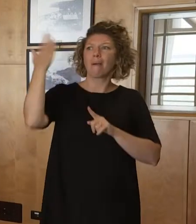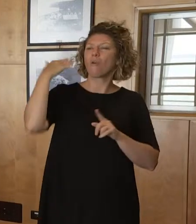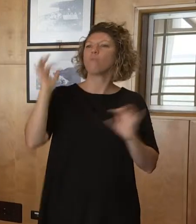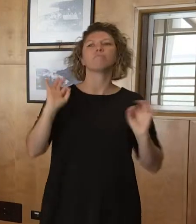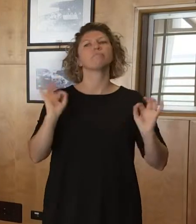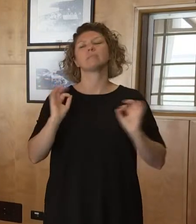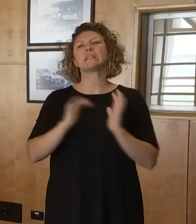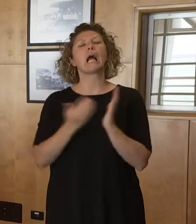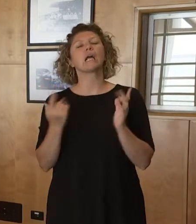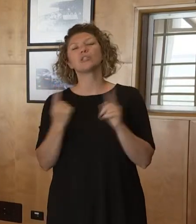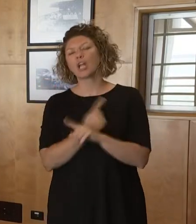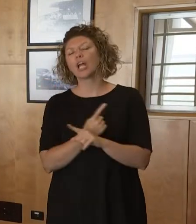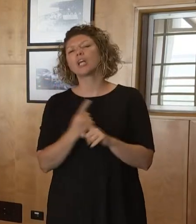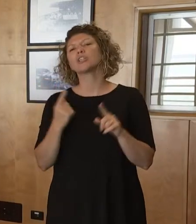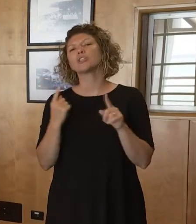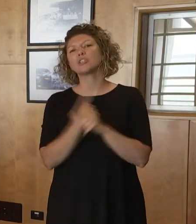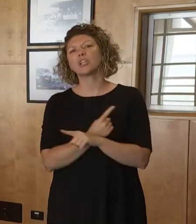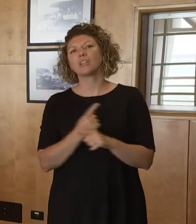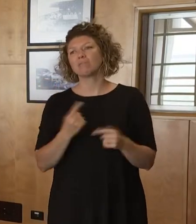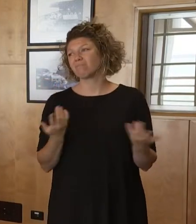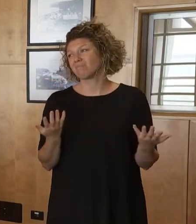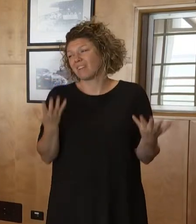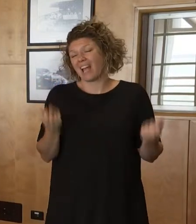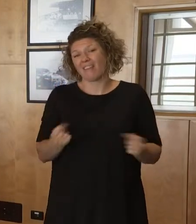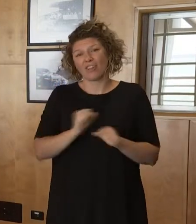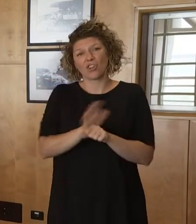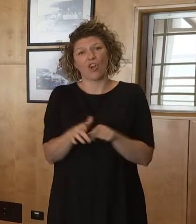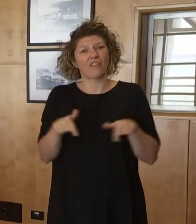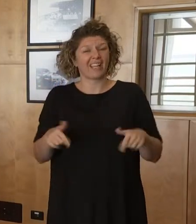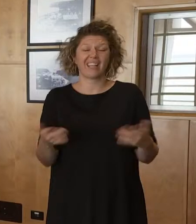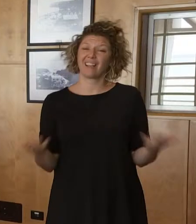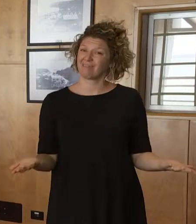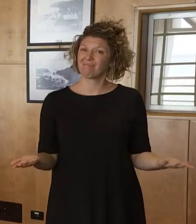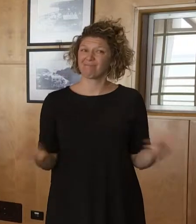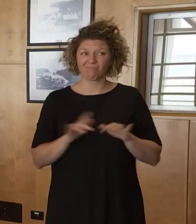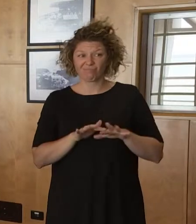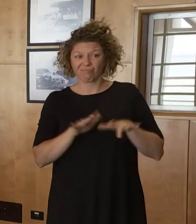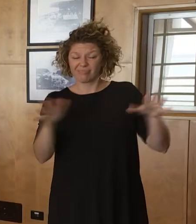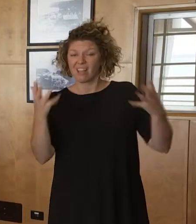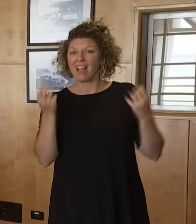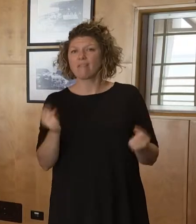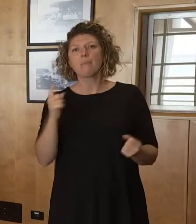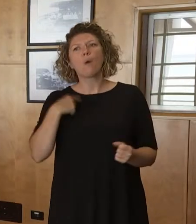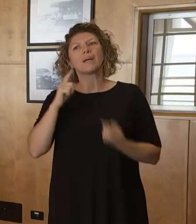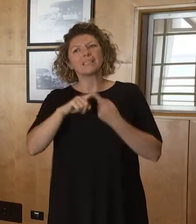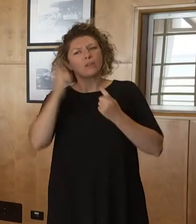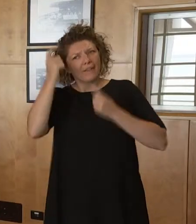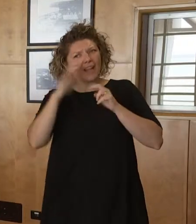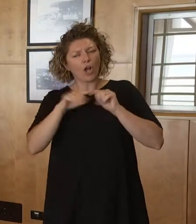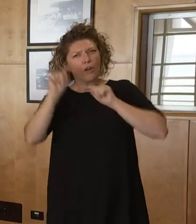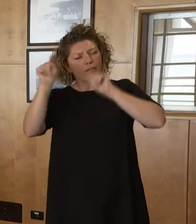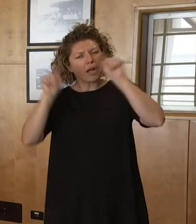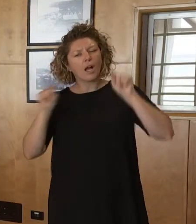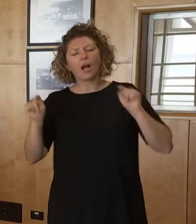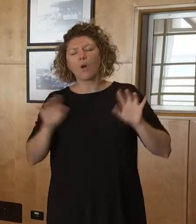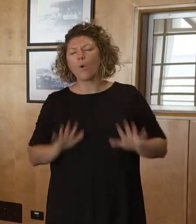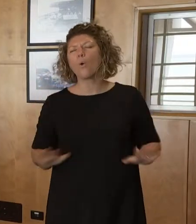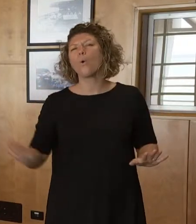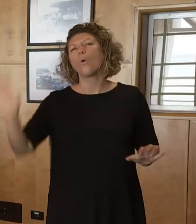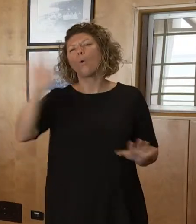health advice, because we do have COVID here in the territory, has changed. But we, of course, consider every community on its